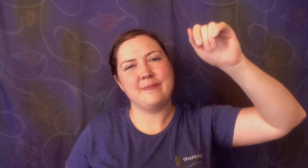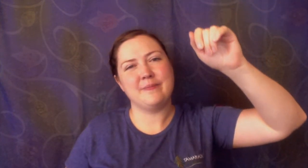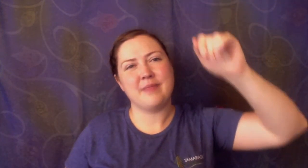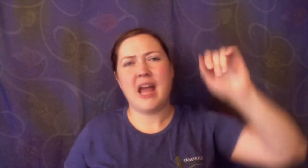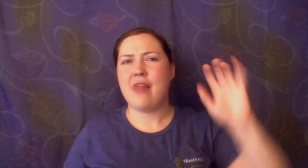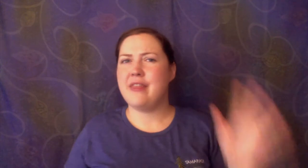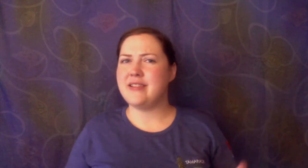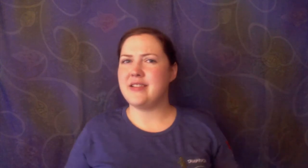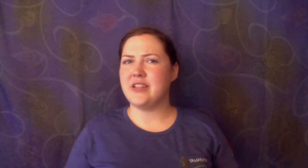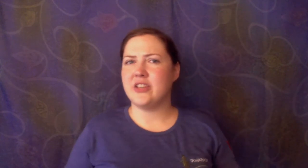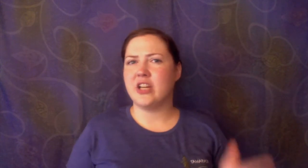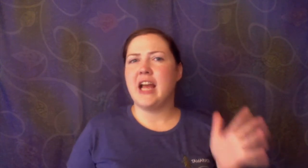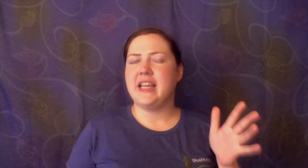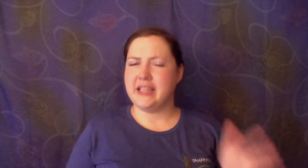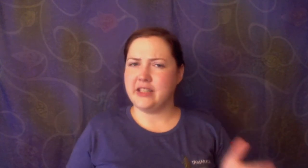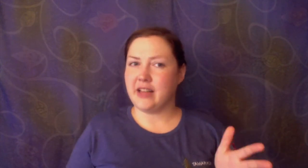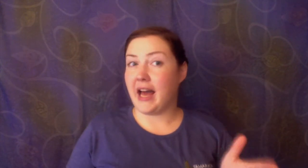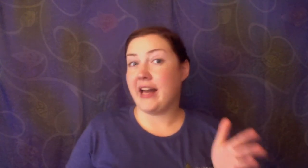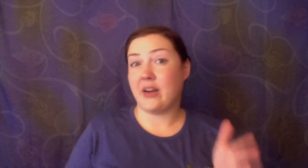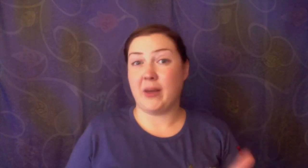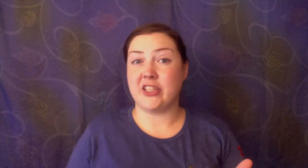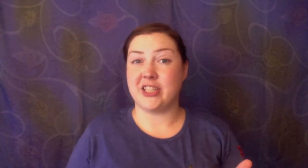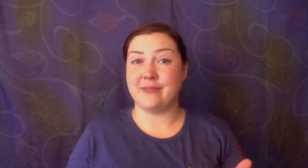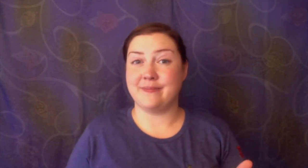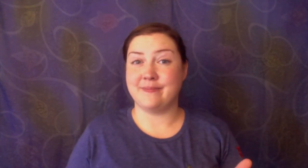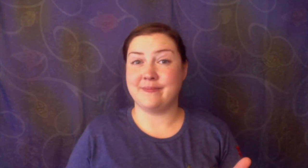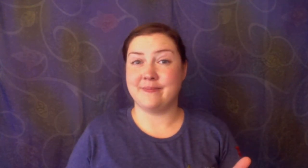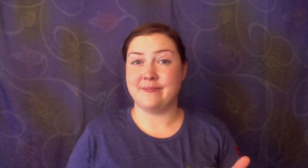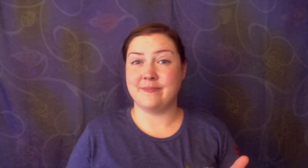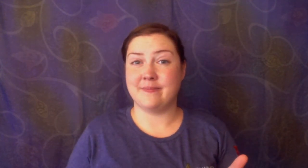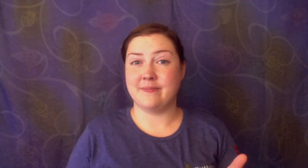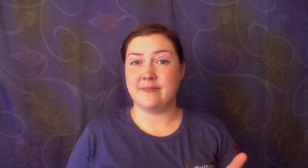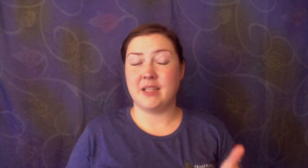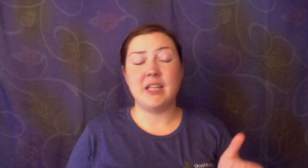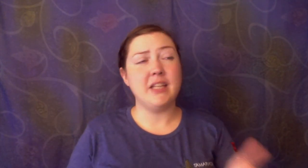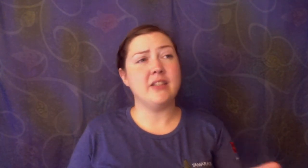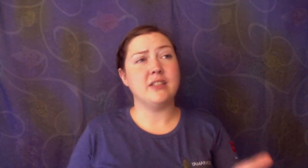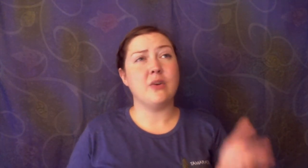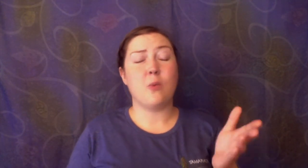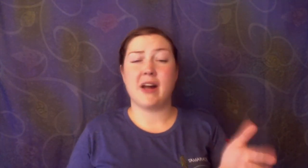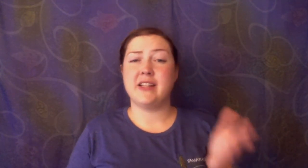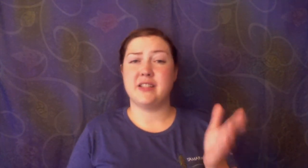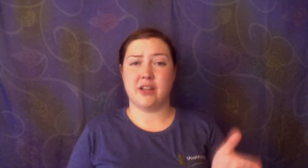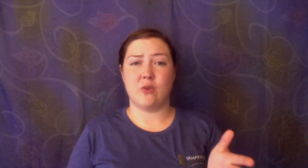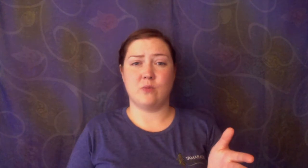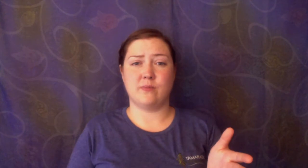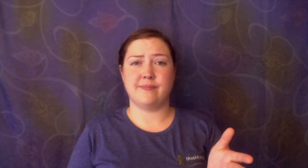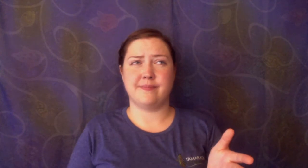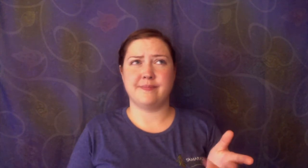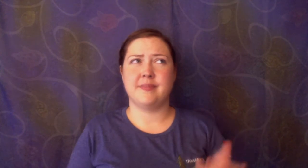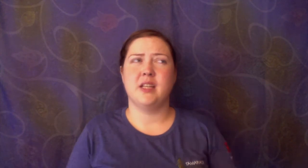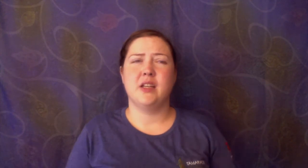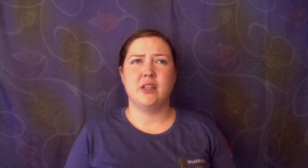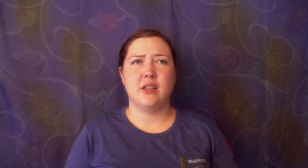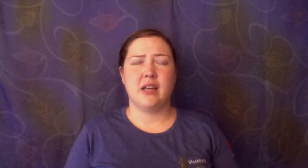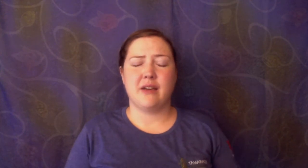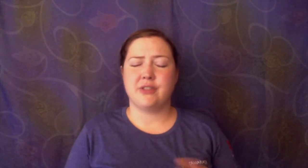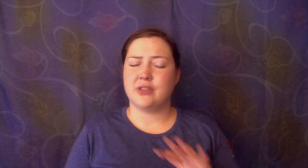This year Eagle had a question. Eagle wanted to know. After a